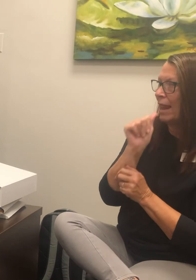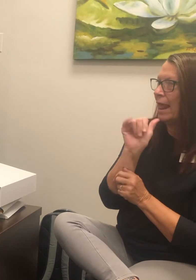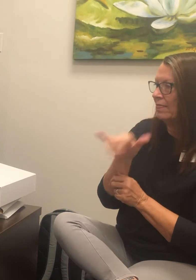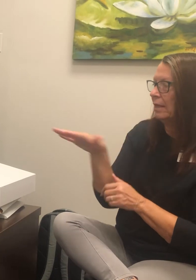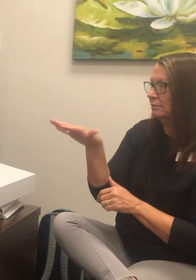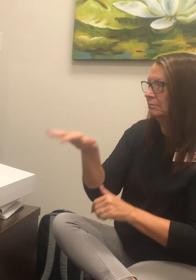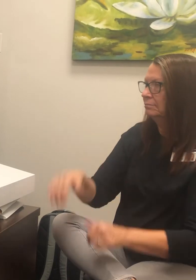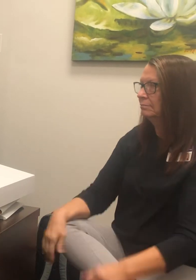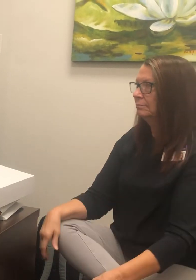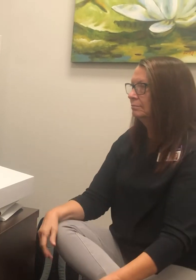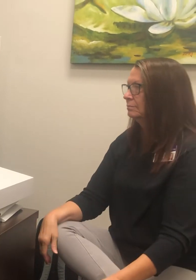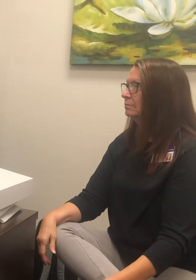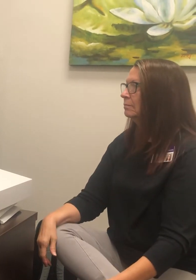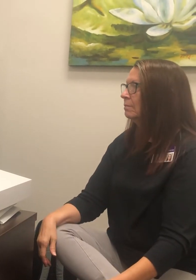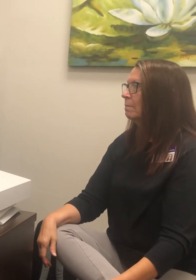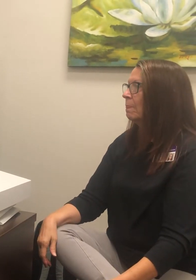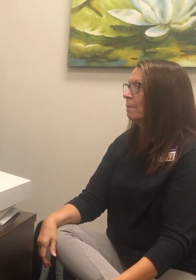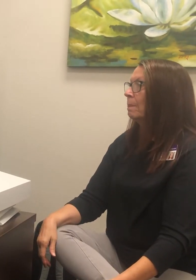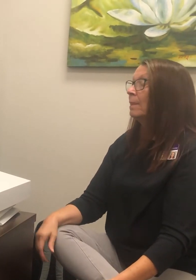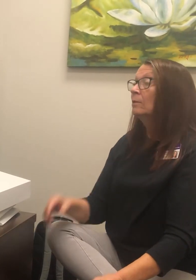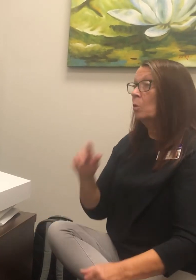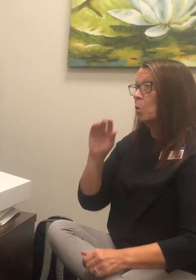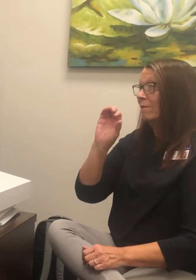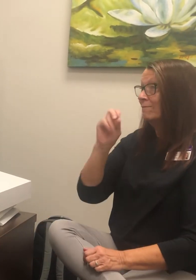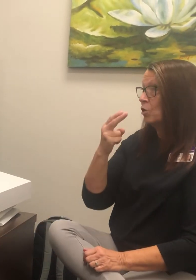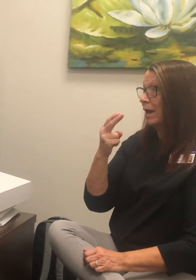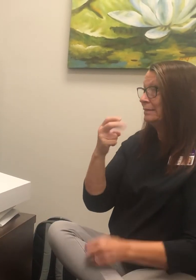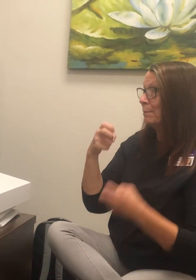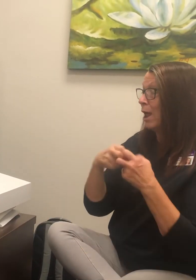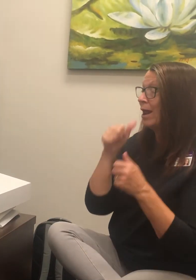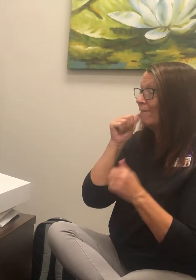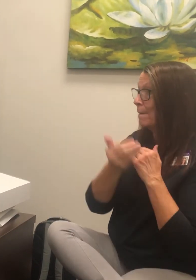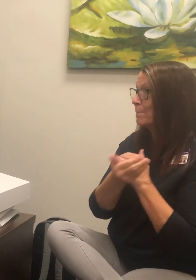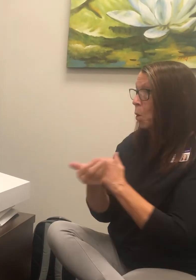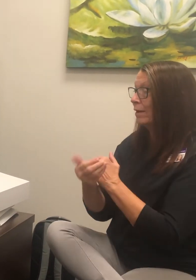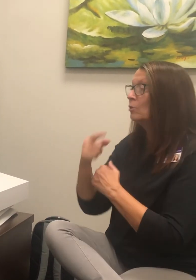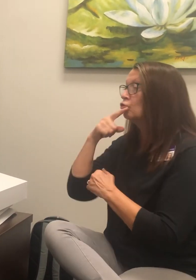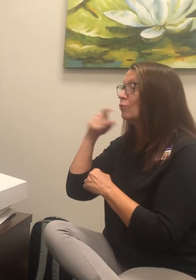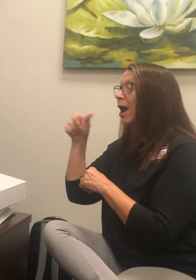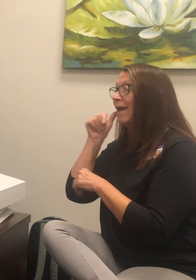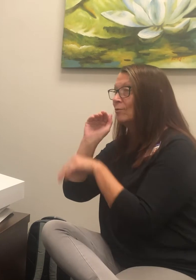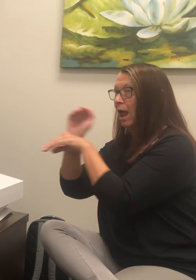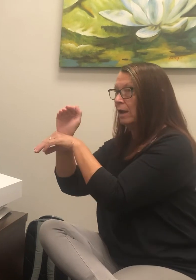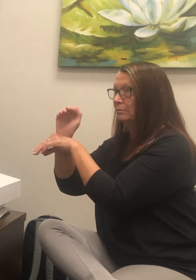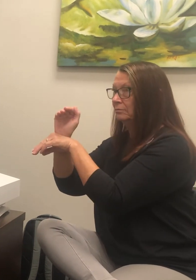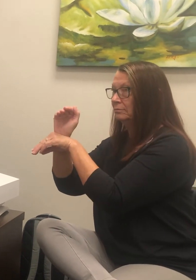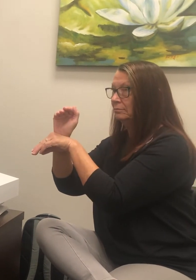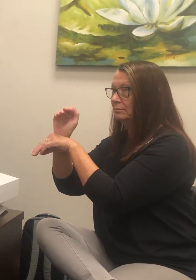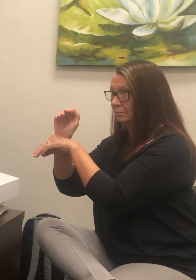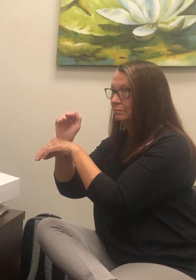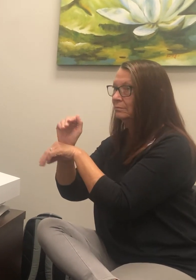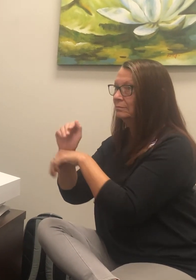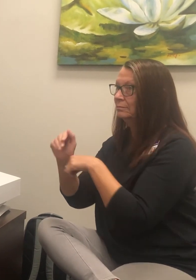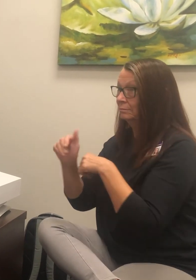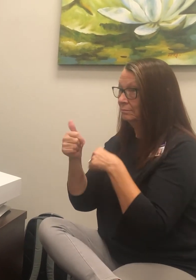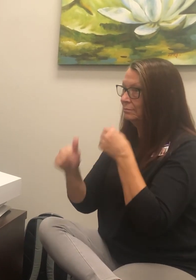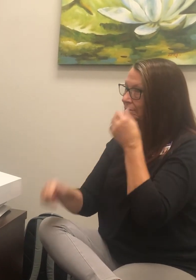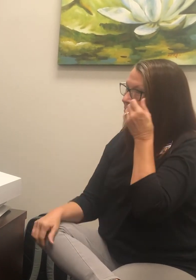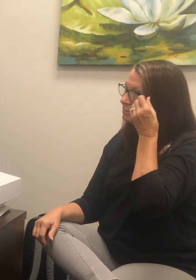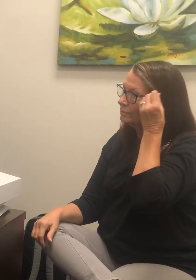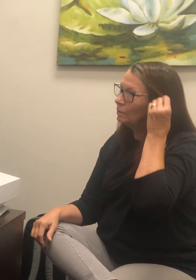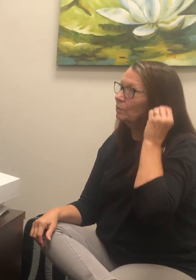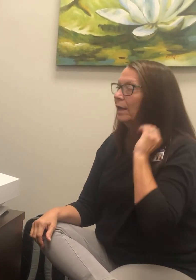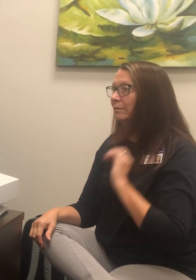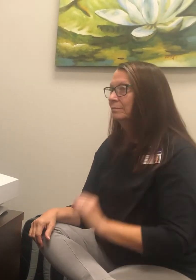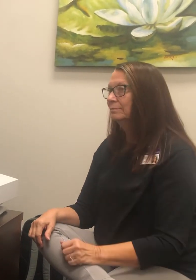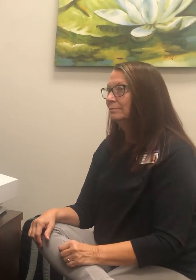so fresh battery every morning the dryer at night you're good okay we're in